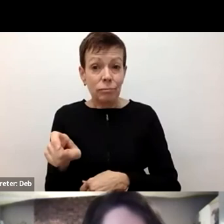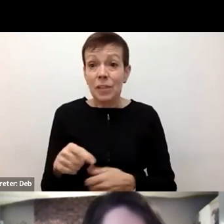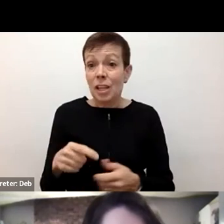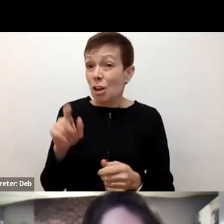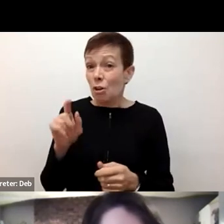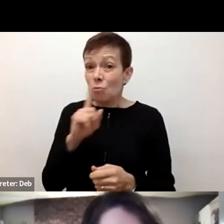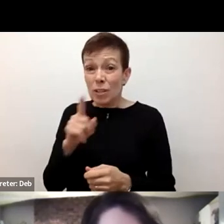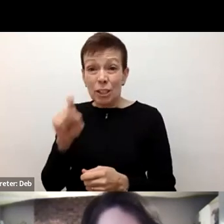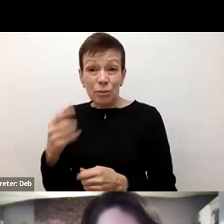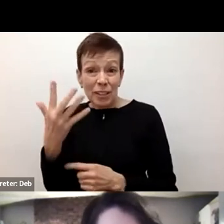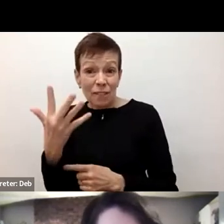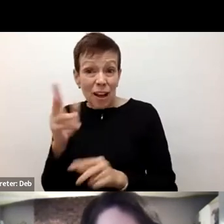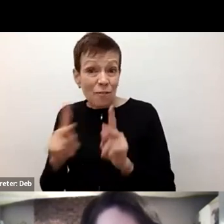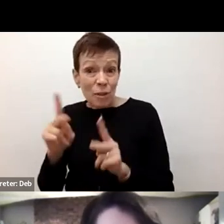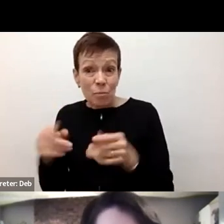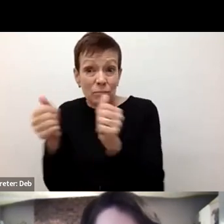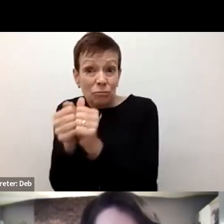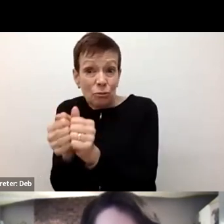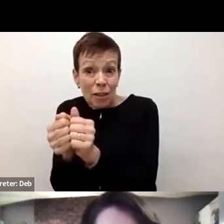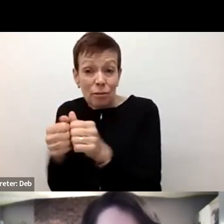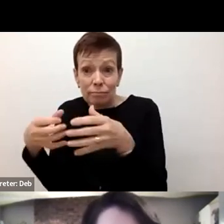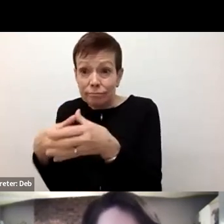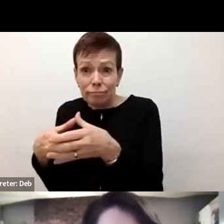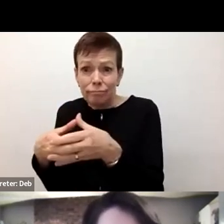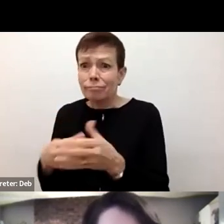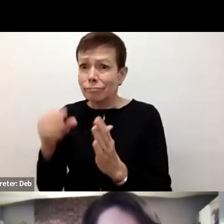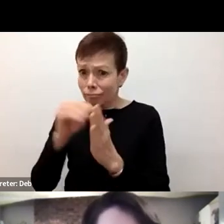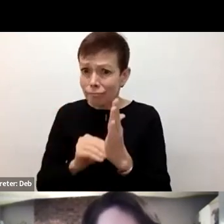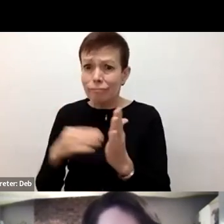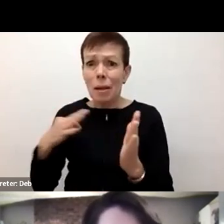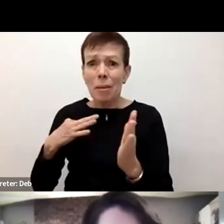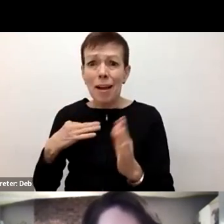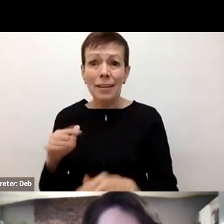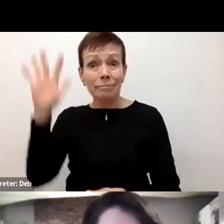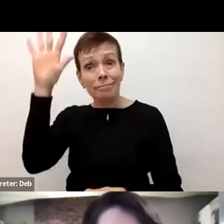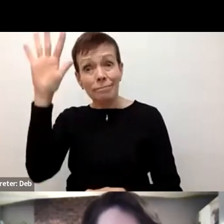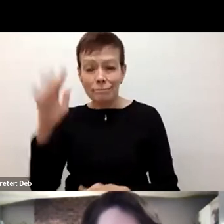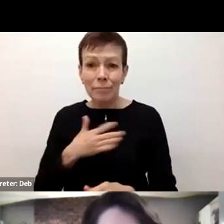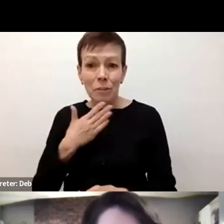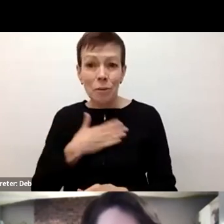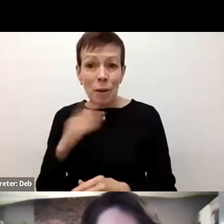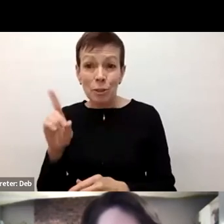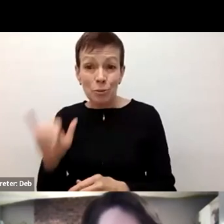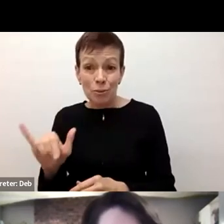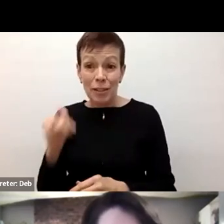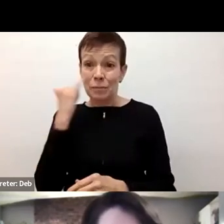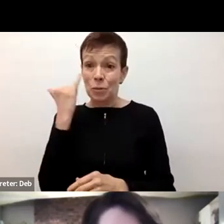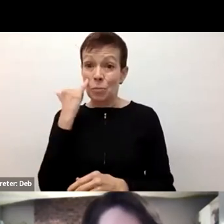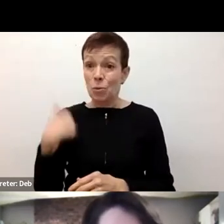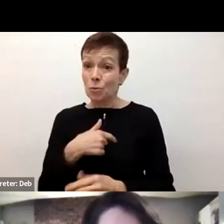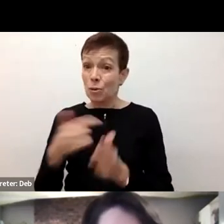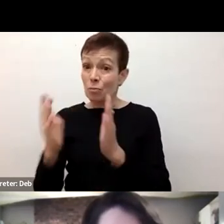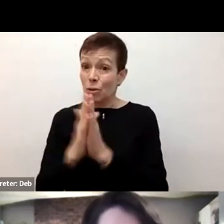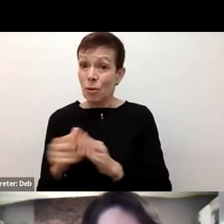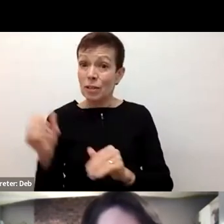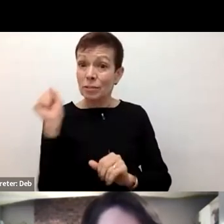of a faith community, come forward, do it, say, we're willing to do that. And if the government is getting all of these requests, and all of